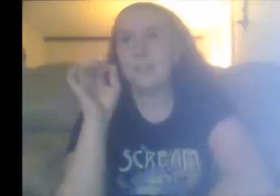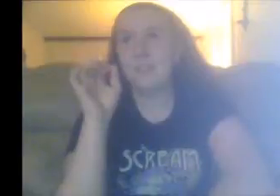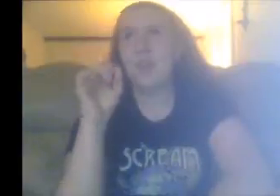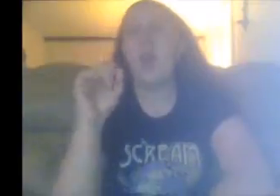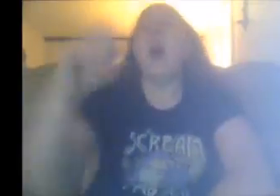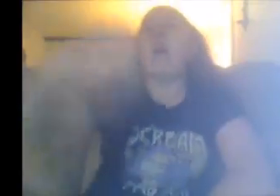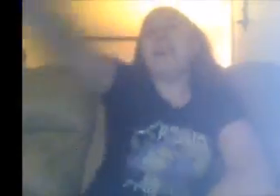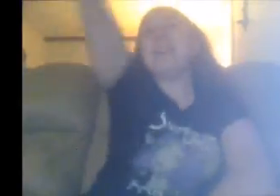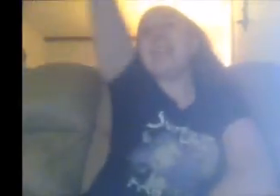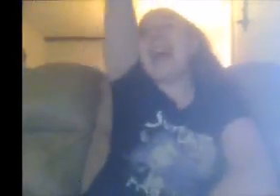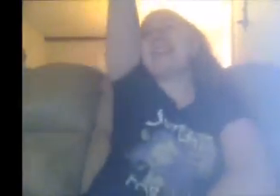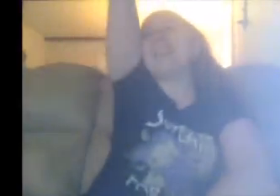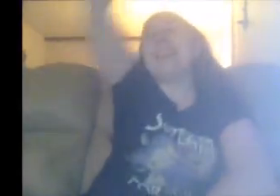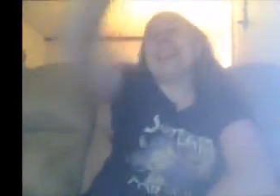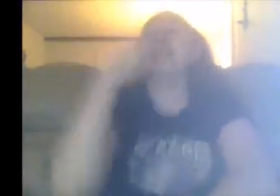Make a tag to Kalisto!